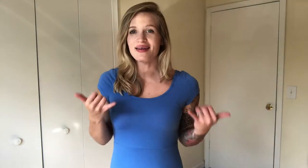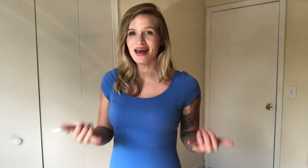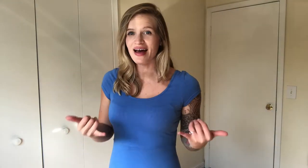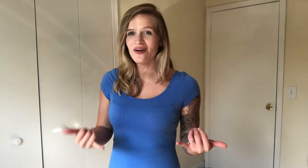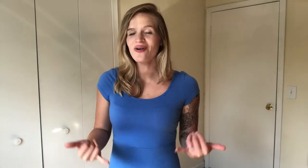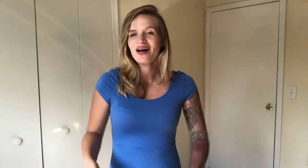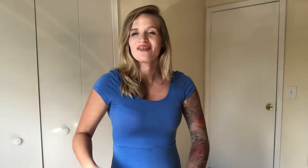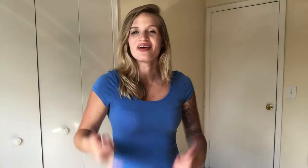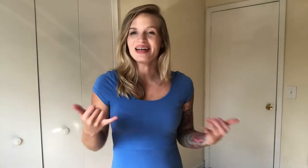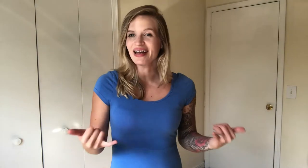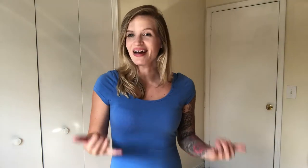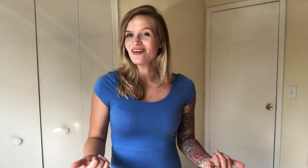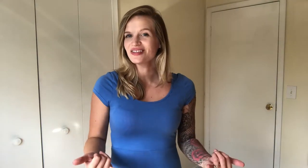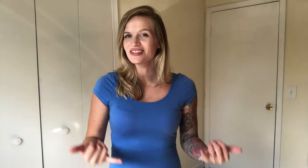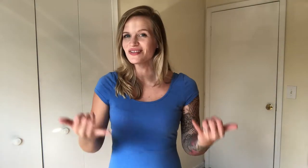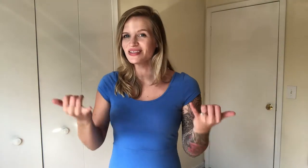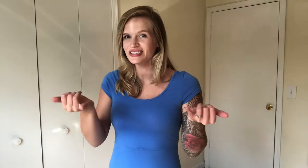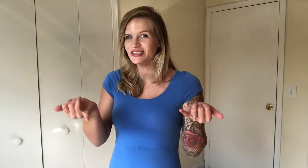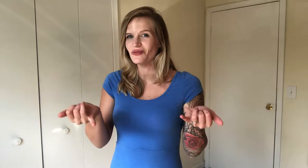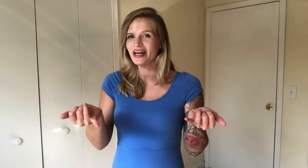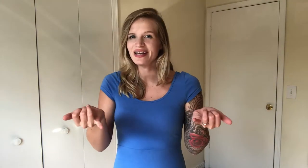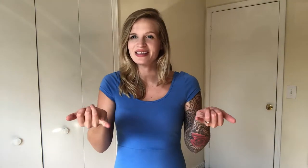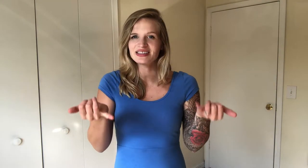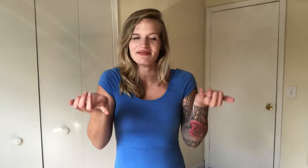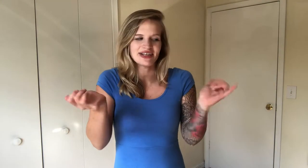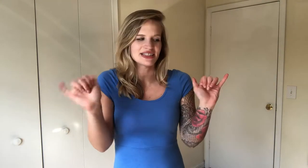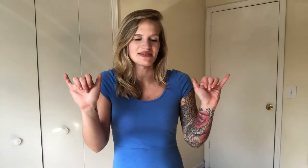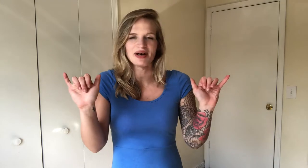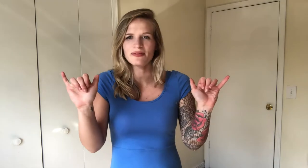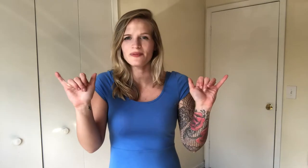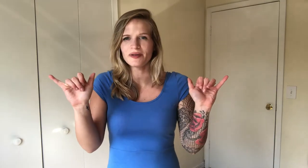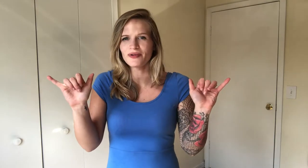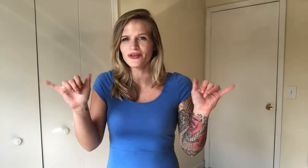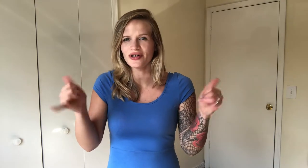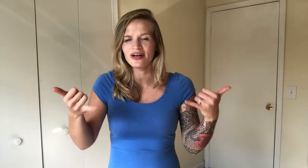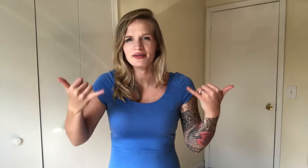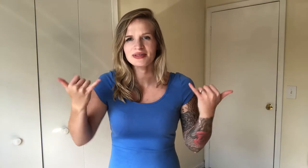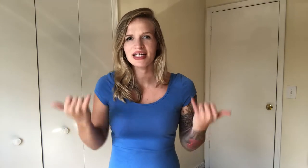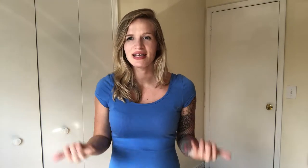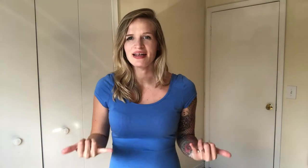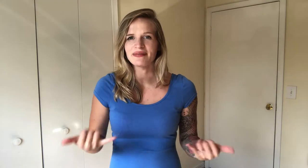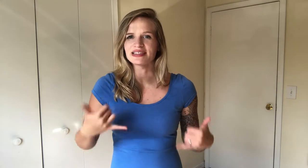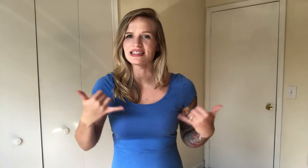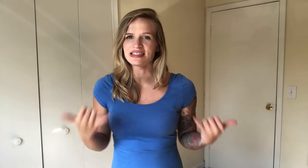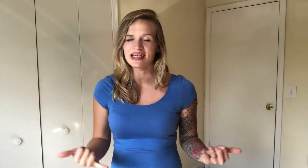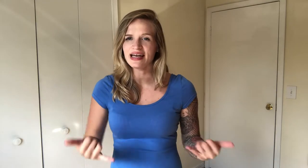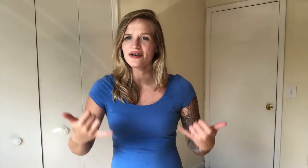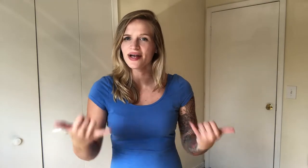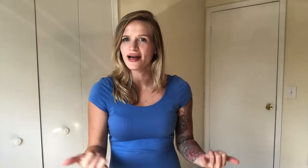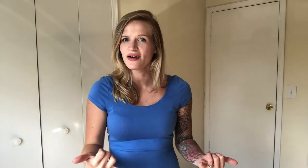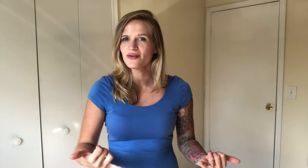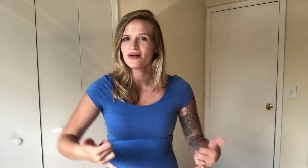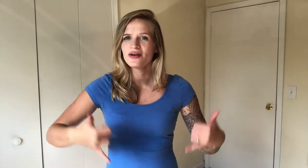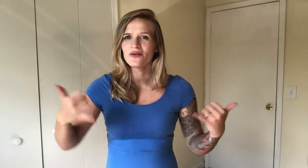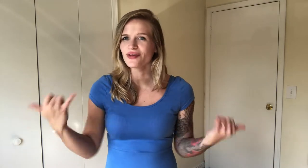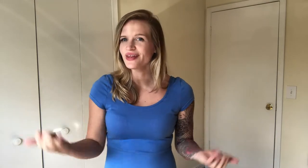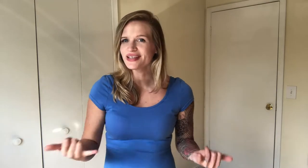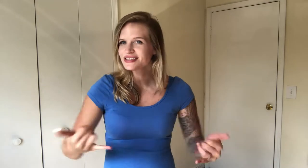Now. Right now. So. This is a wide handshake. Face them up. Put in both your arms. That means like today or now. Or this.